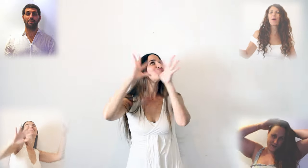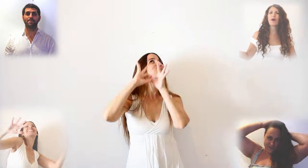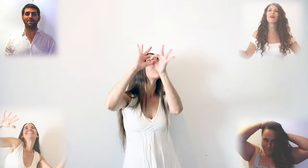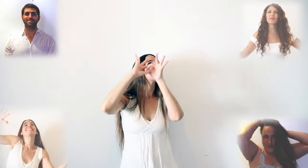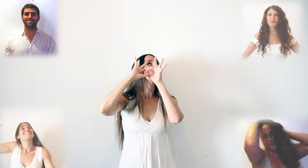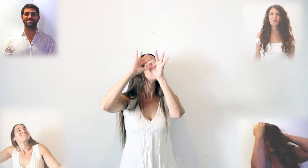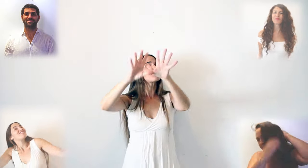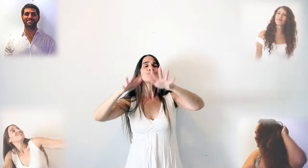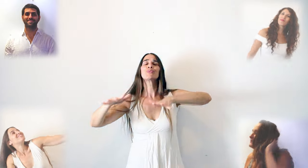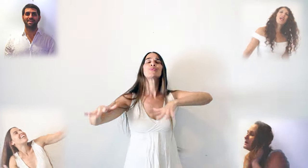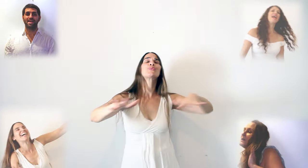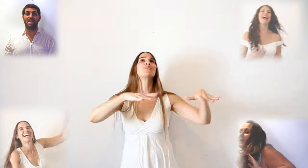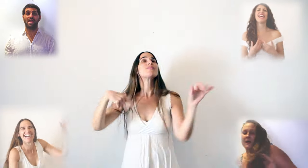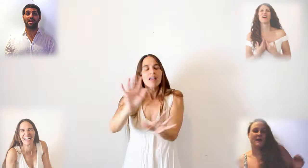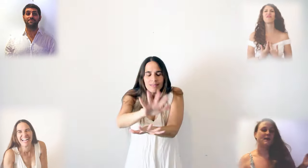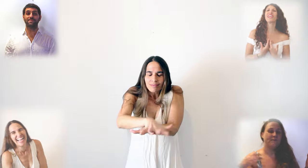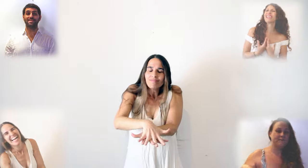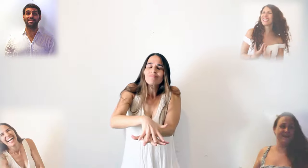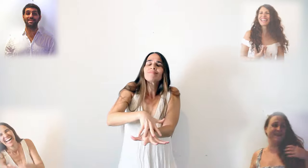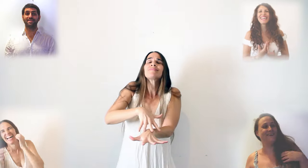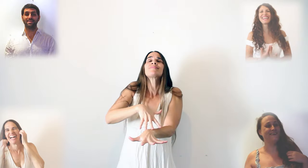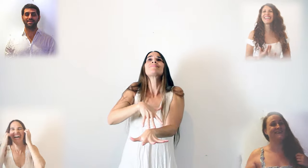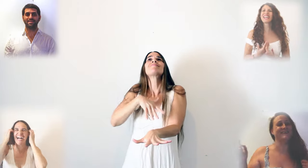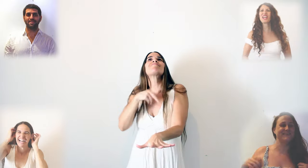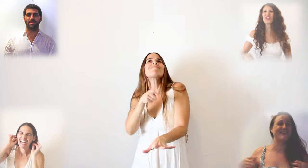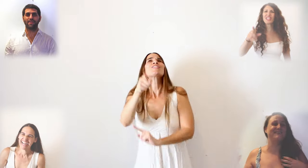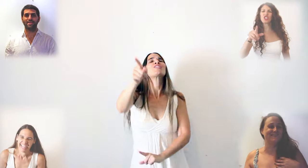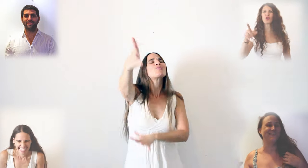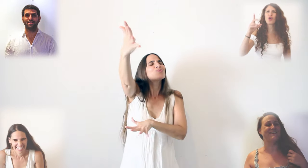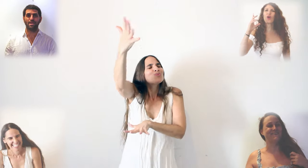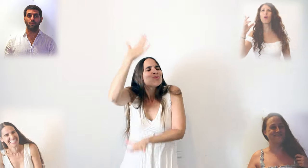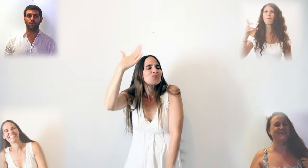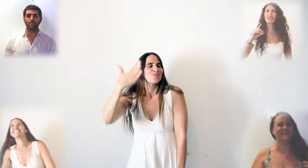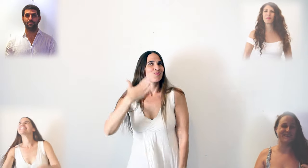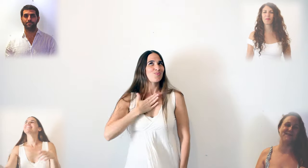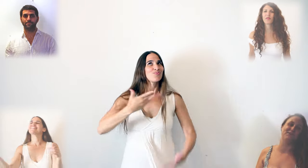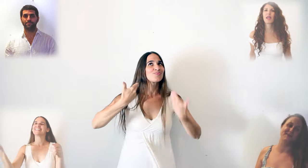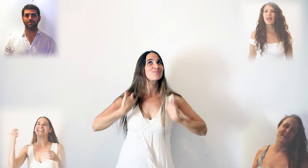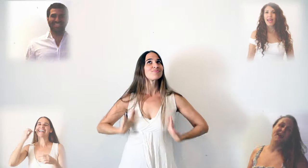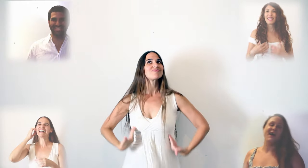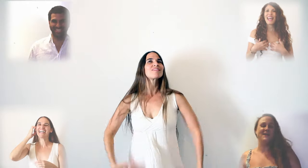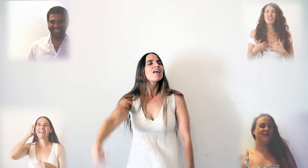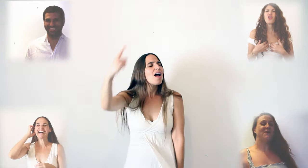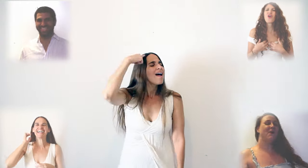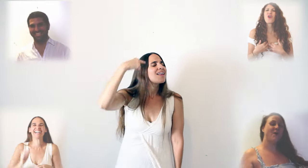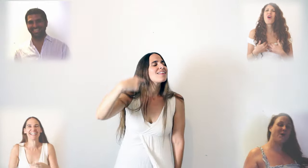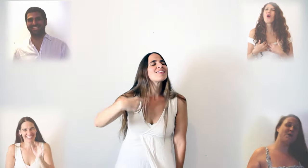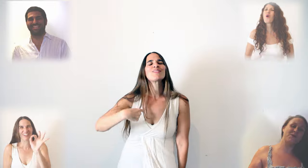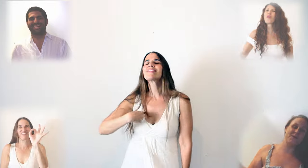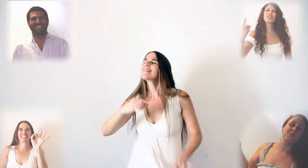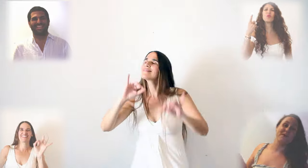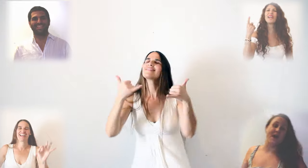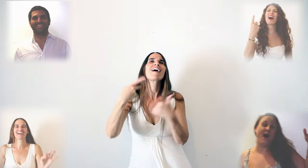apart And I feel that you know me And I know